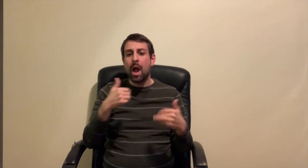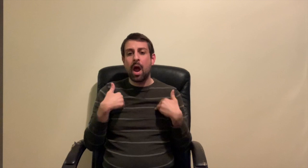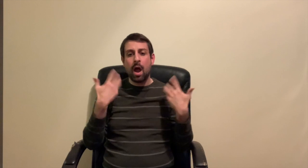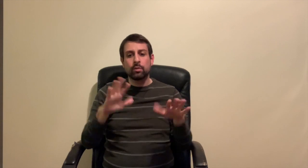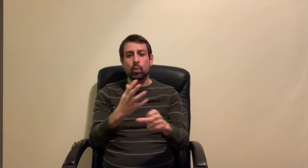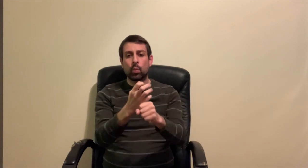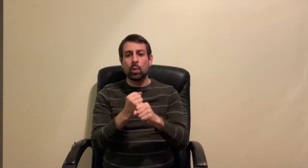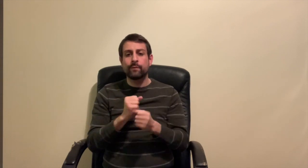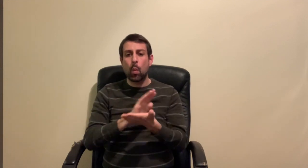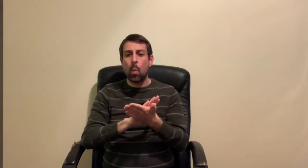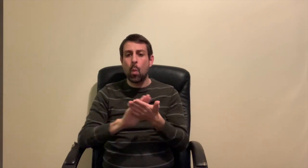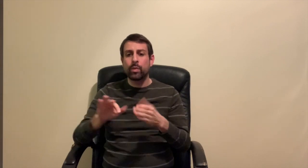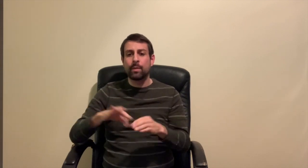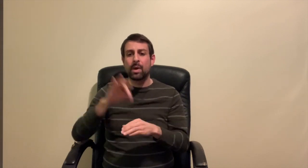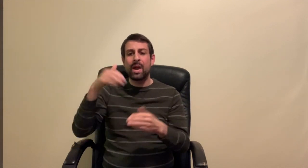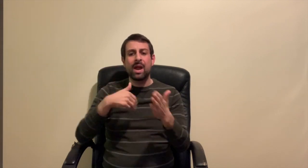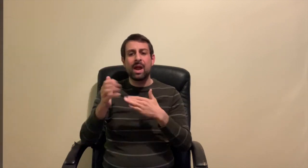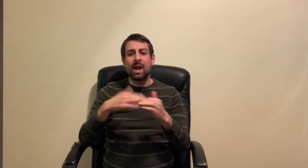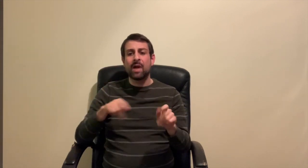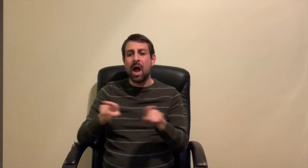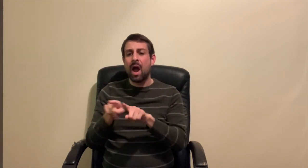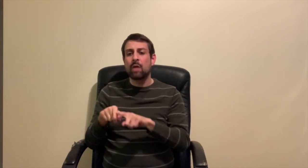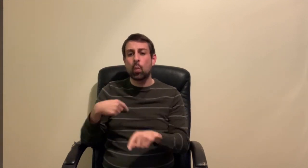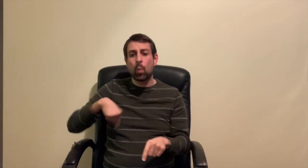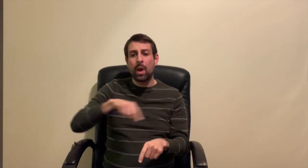who have received the Holy Spirit even as we have?